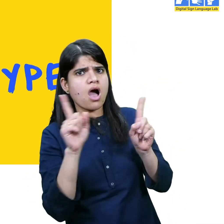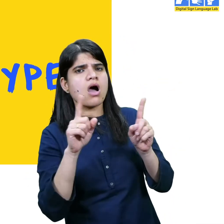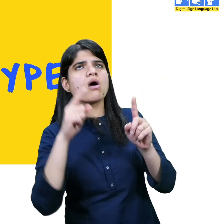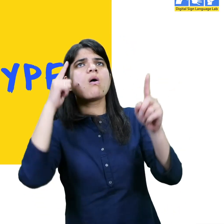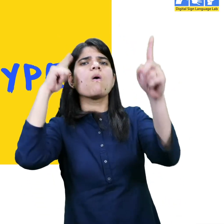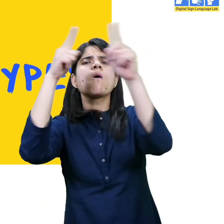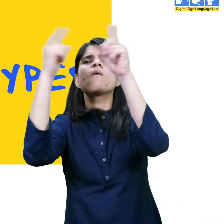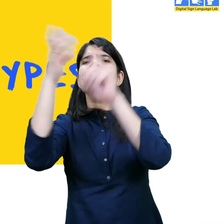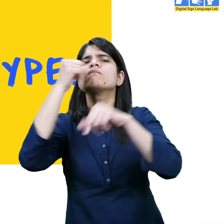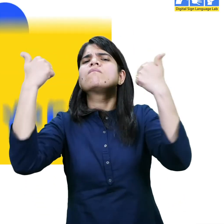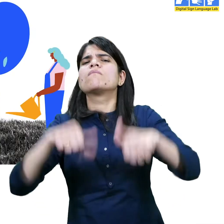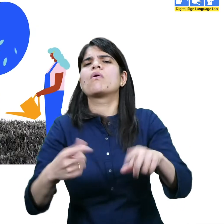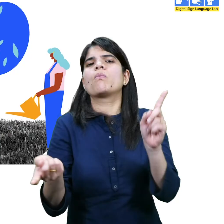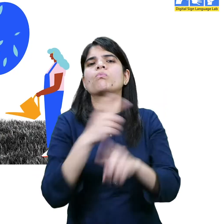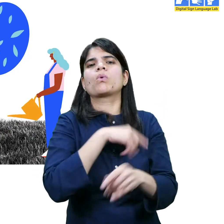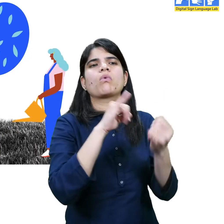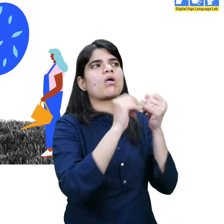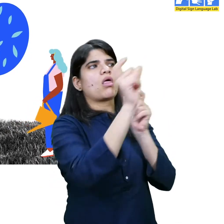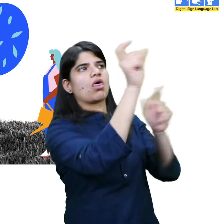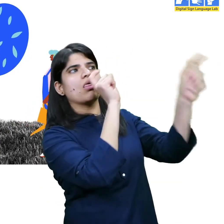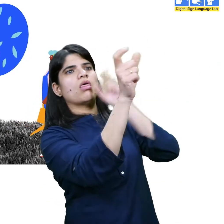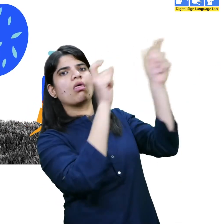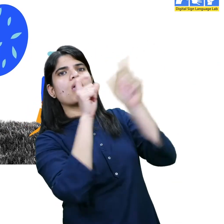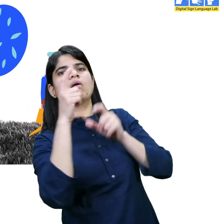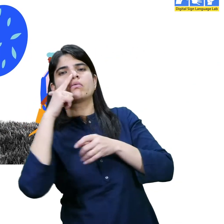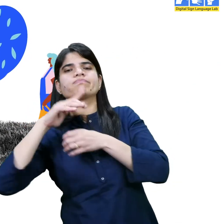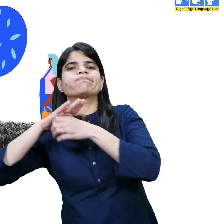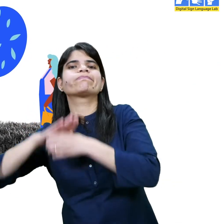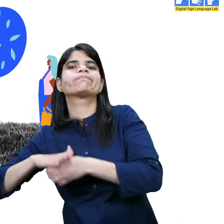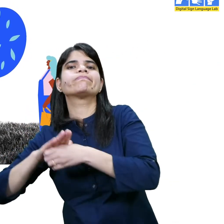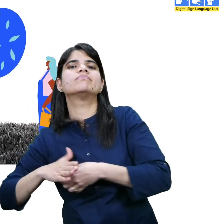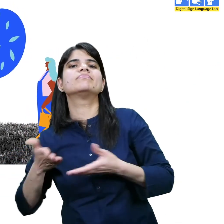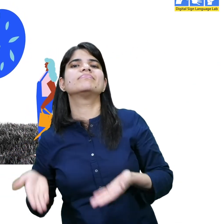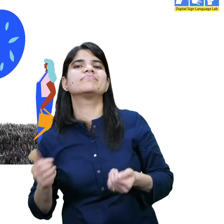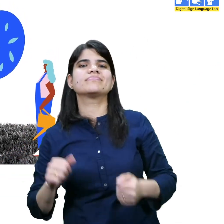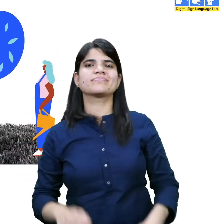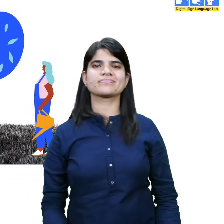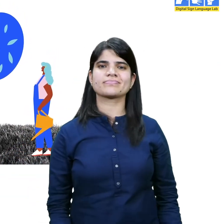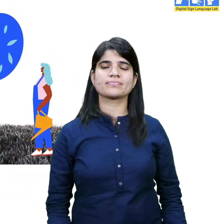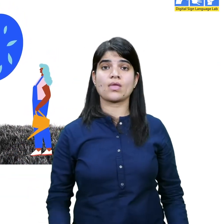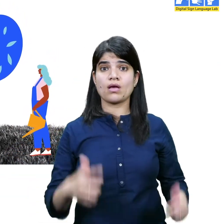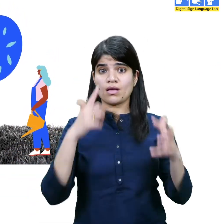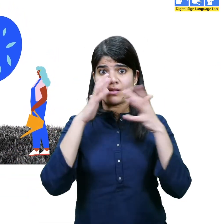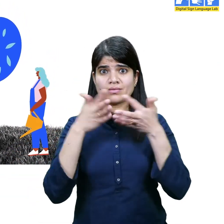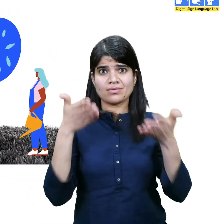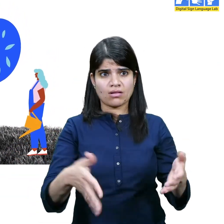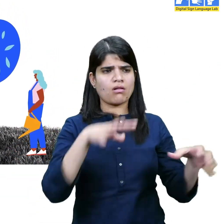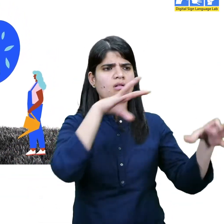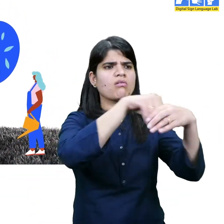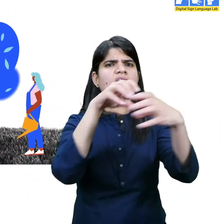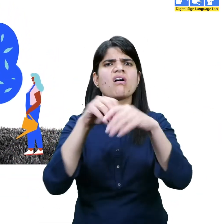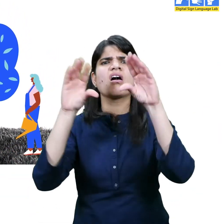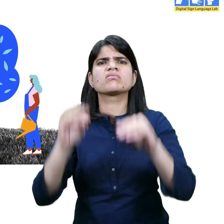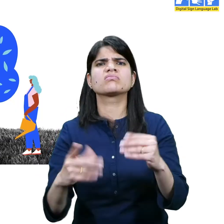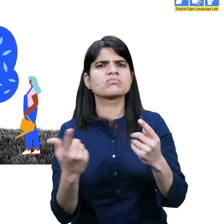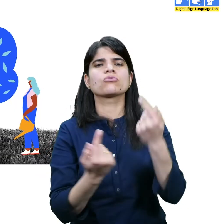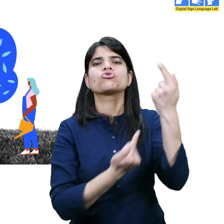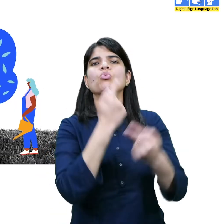prevent you from being yourself and reaching your potential. Today, women are still the minority